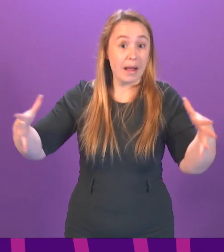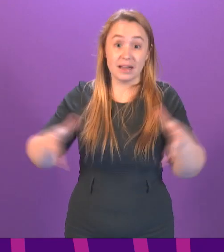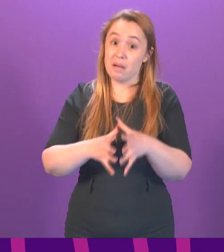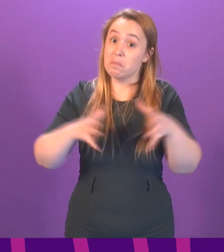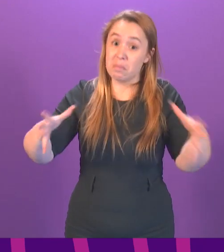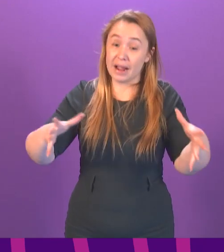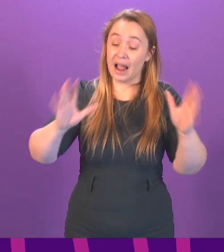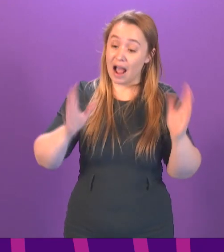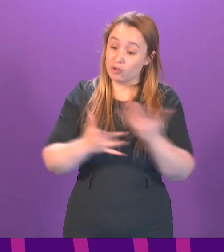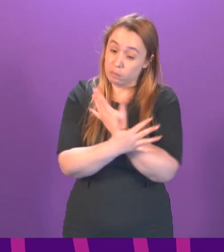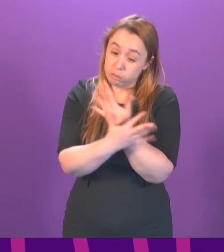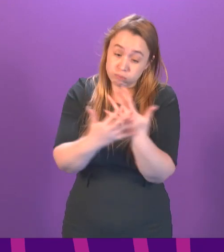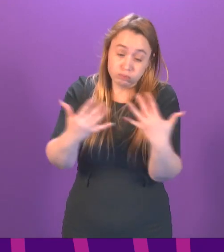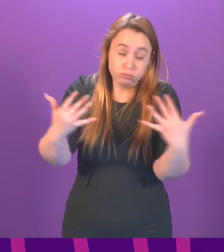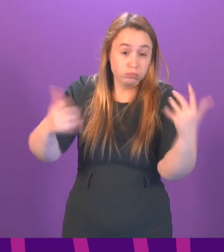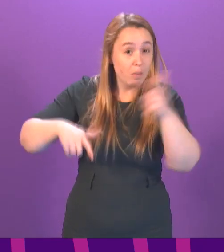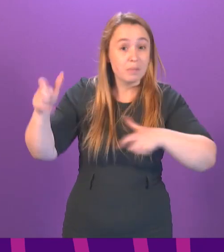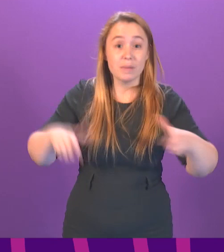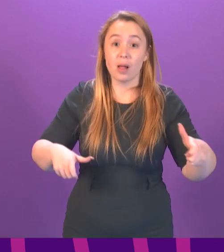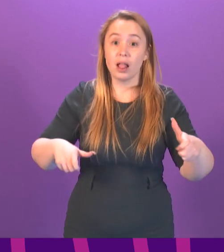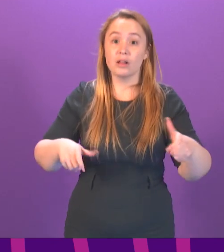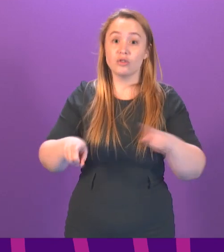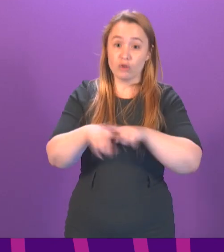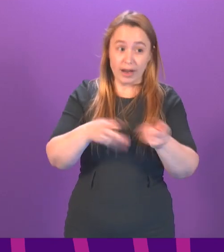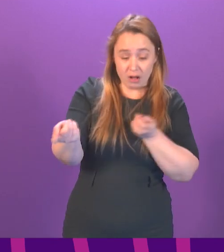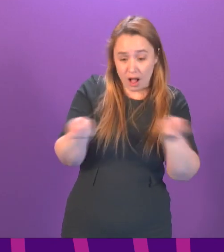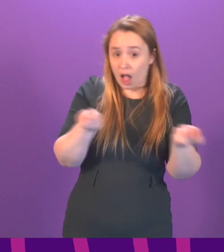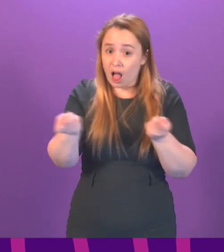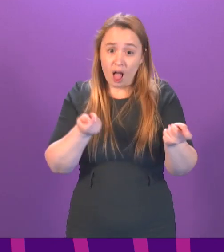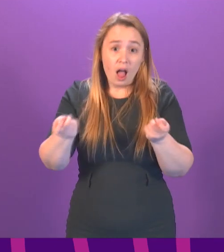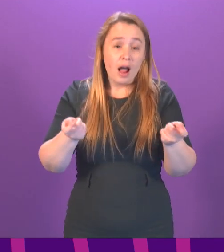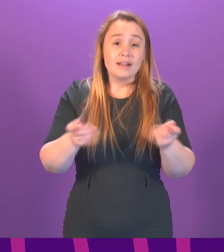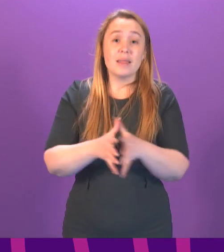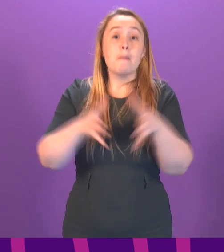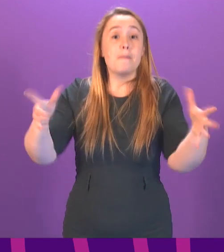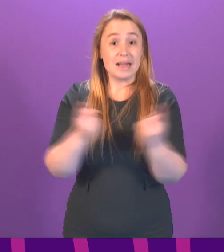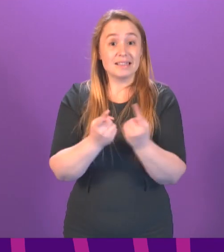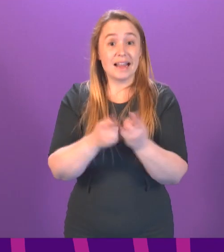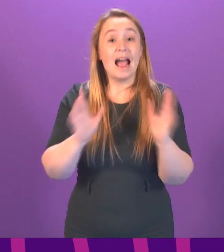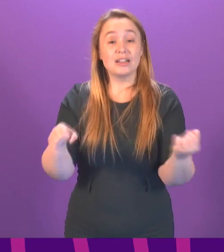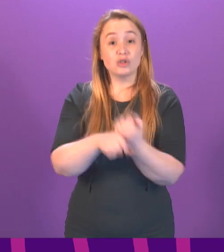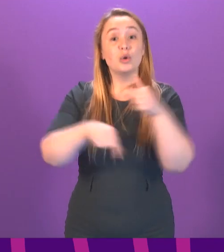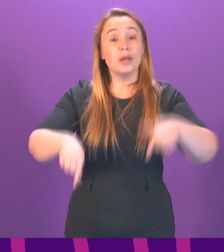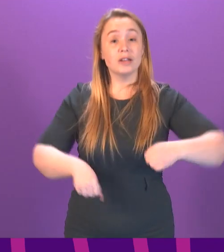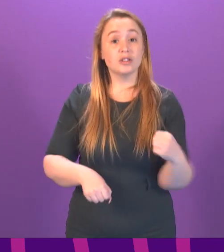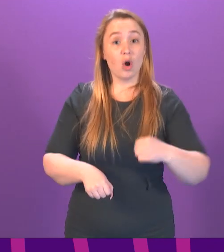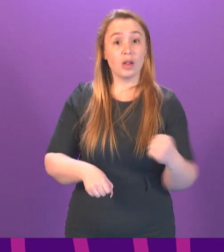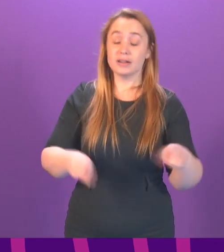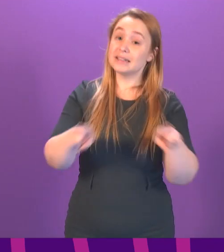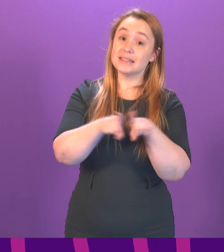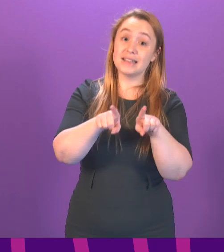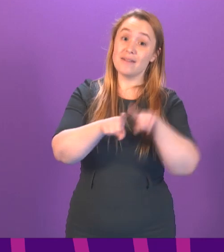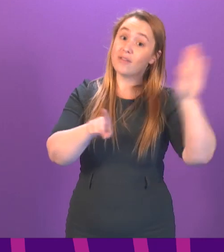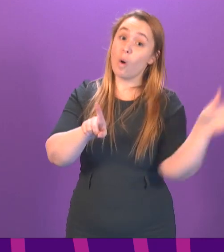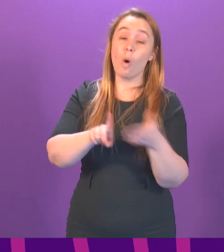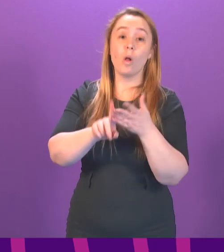the biggest peacetime logistical exercise that we've ever undertaken in Scotland, the same is true of the other UK nations.